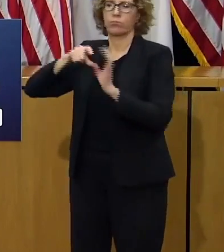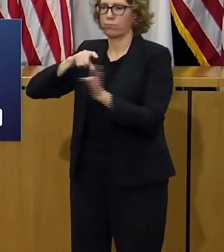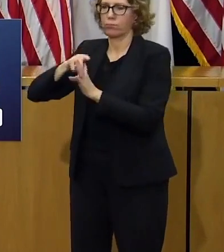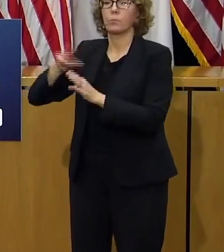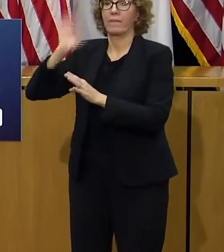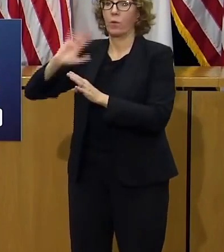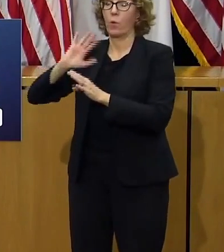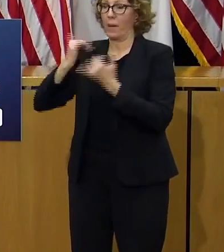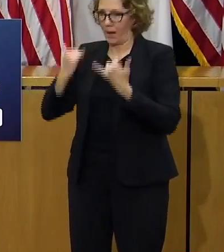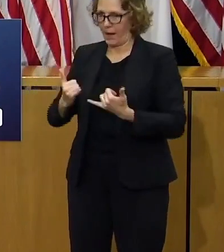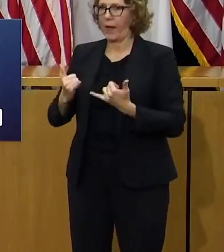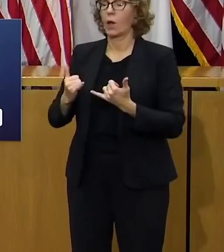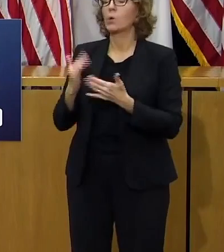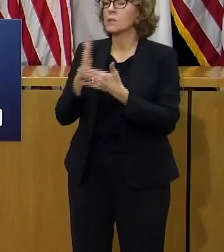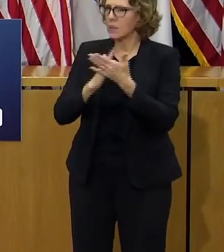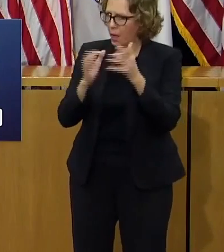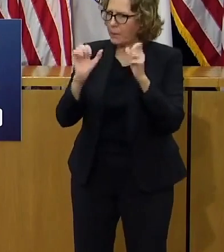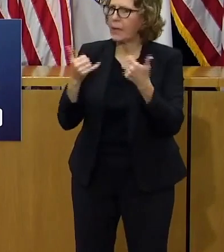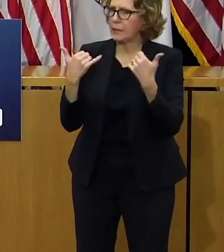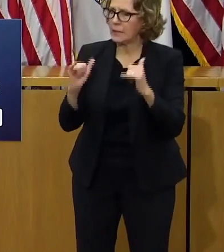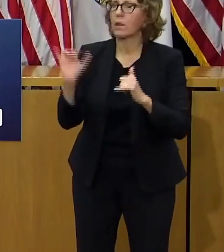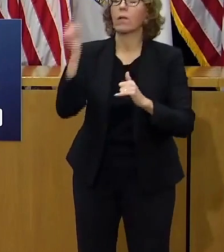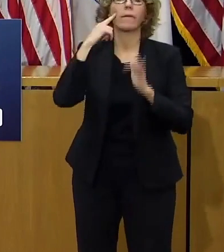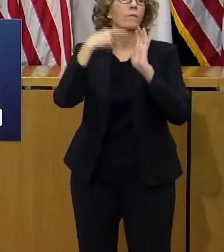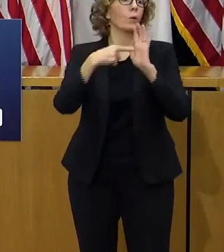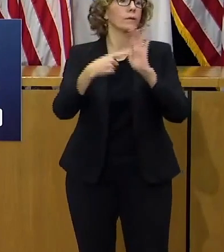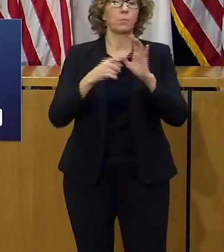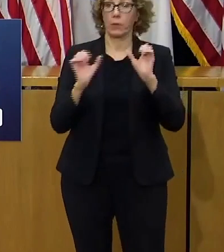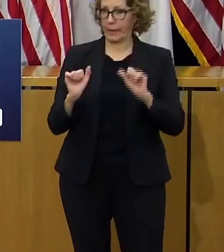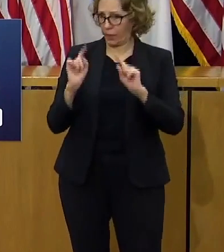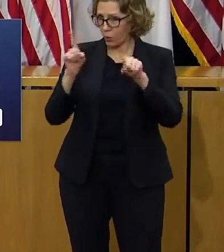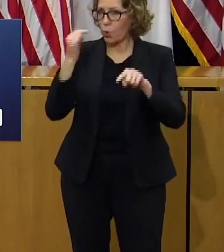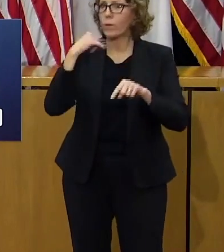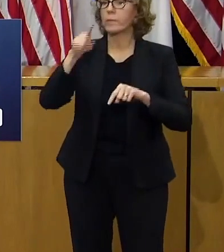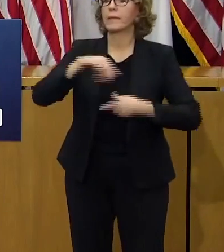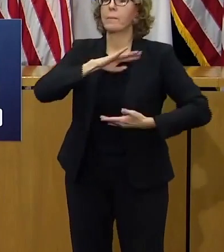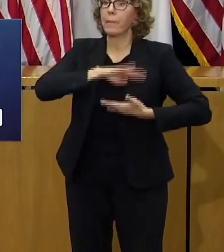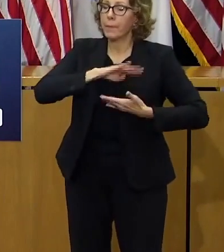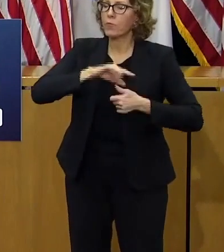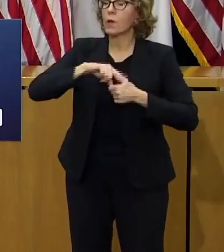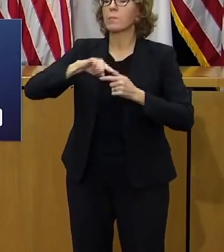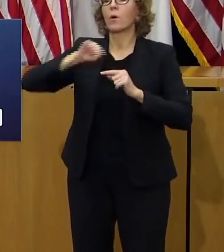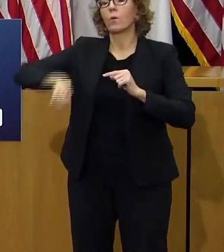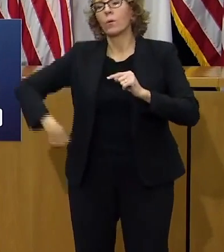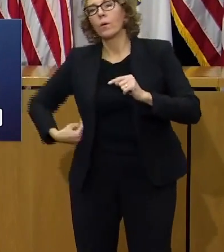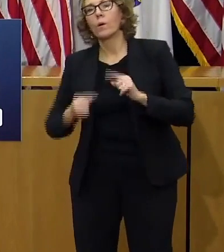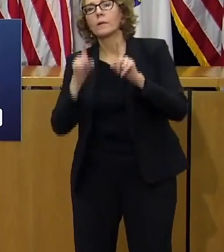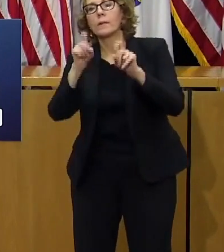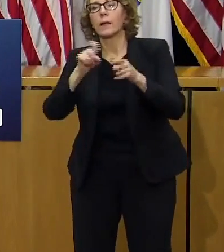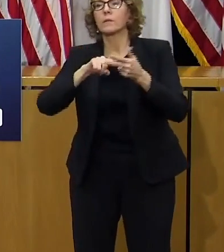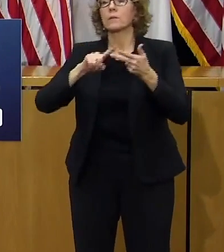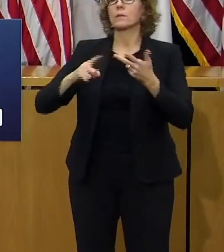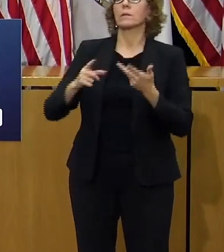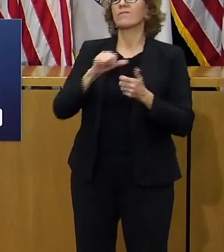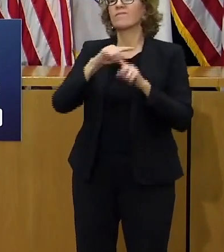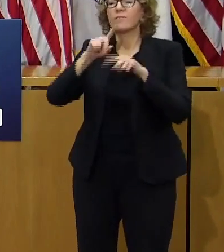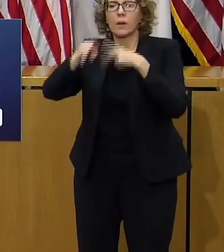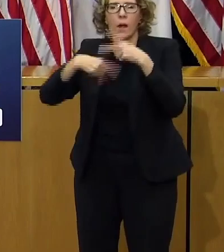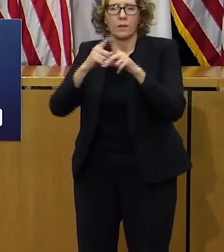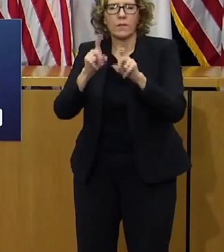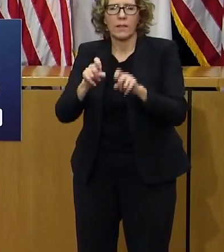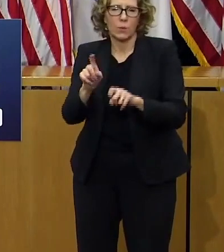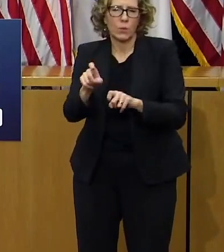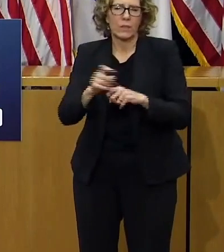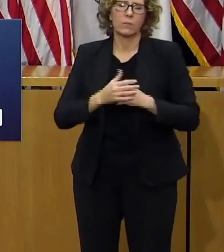pediatric checkups and the like may continue to be available if you're hearing this please contact